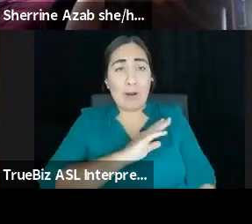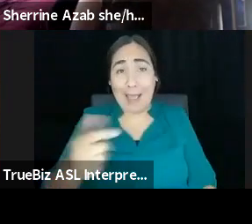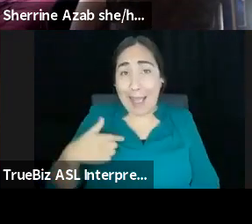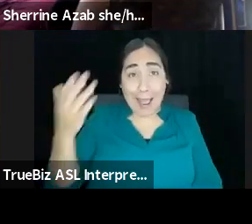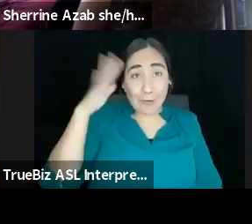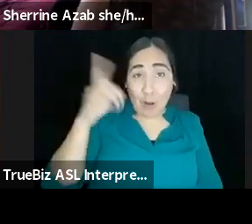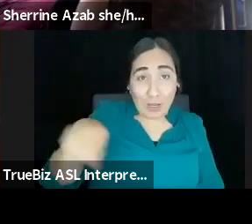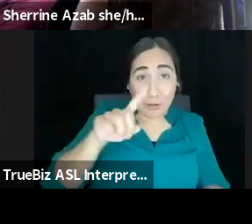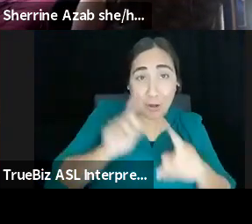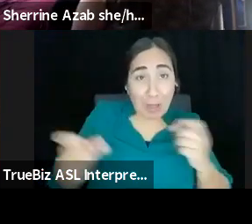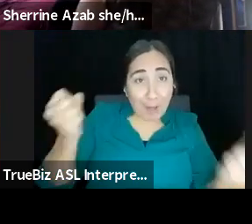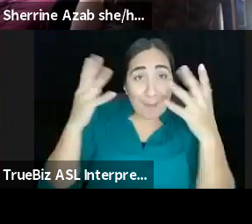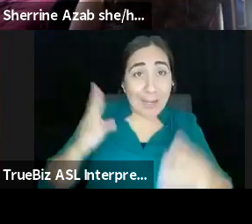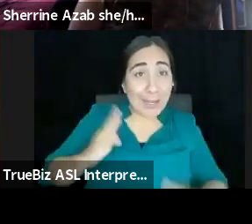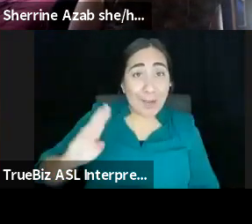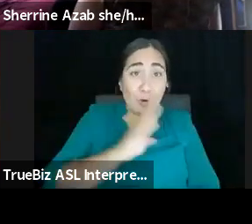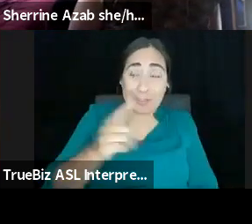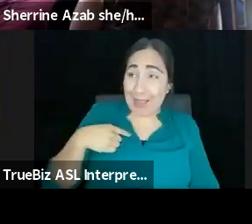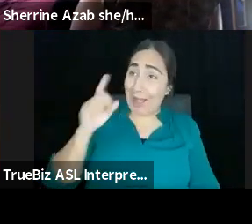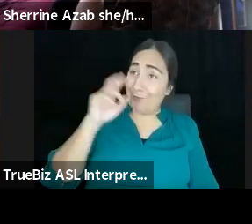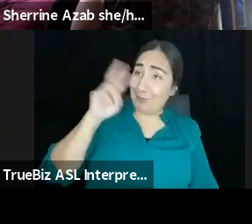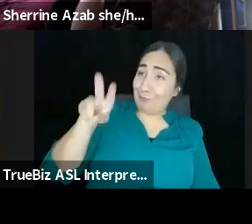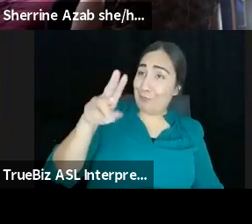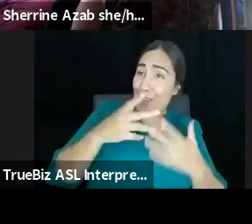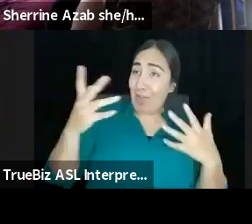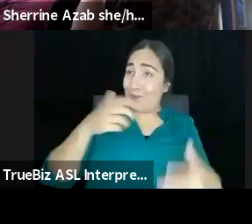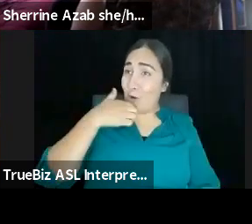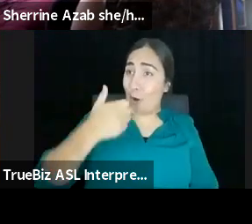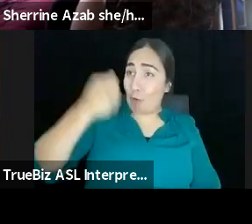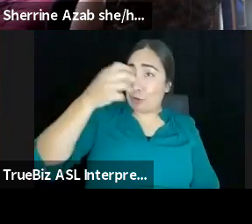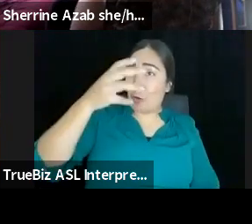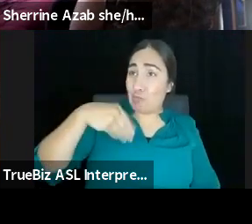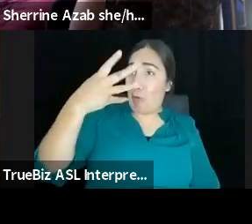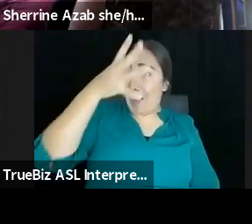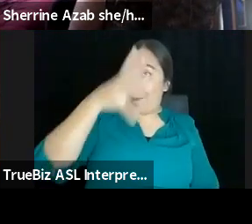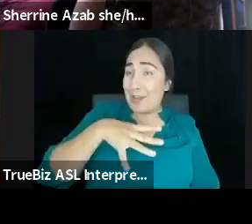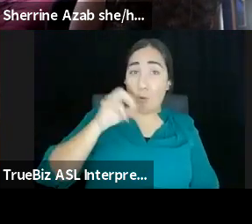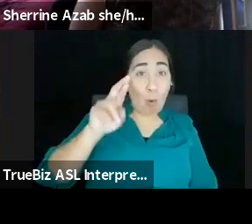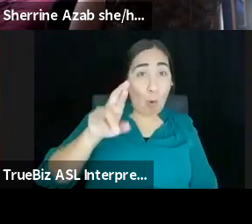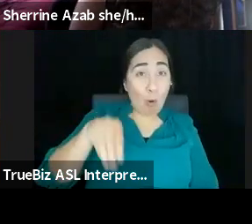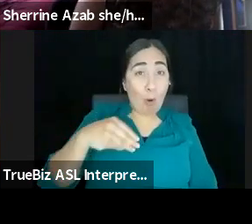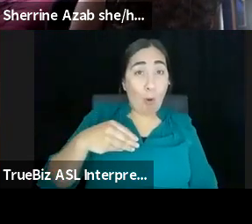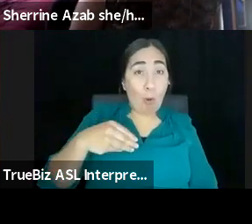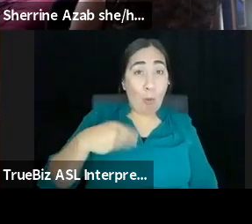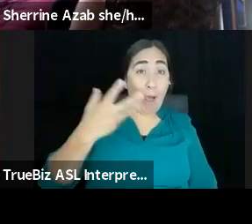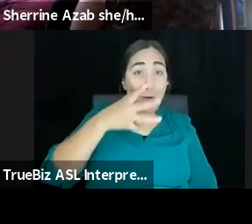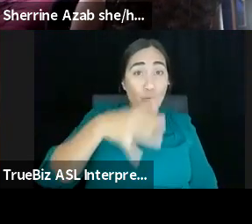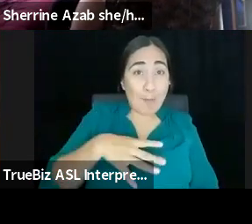a lot of older white men, and then older white women, and that's about it. Um, and so whenever we're talking about like sustainability and